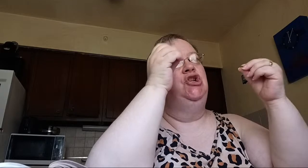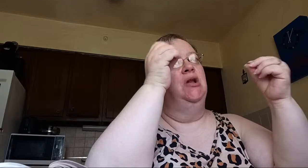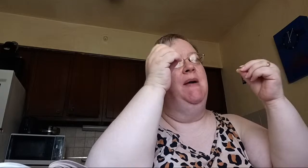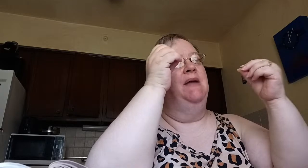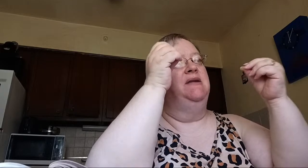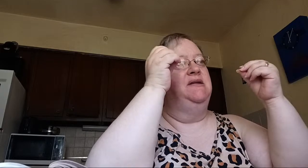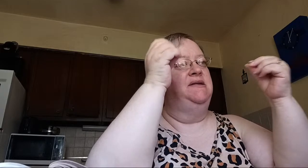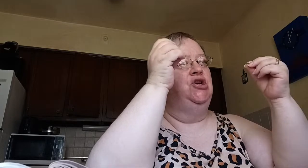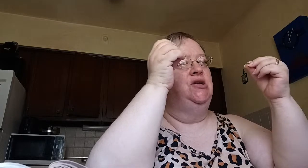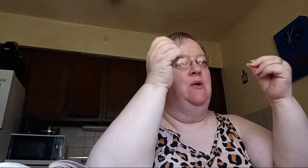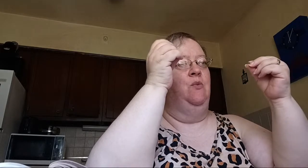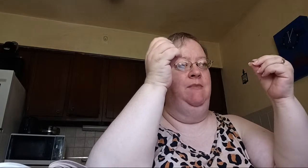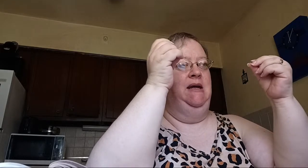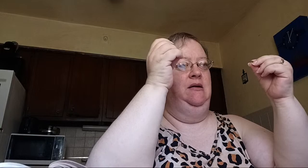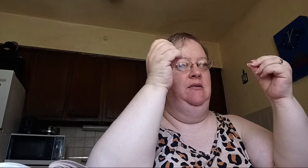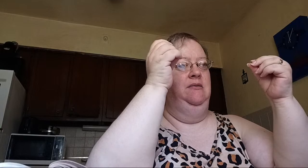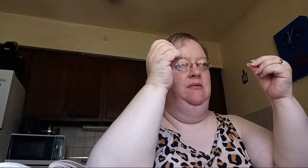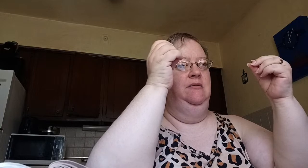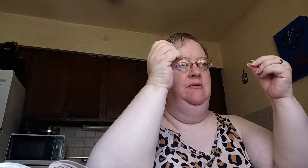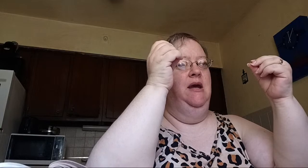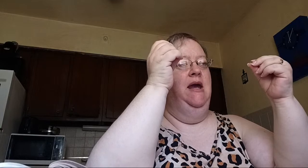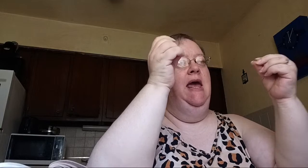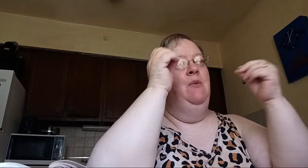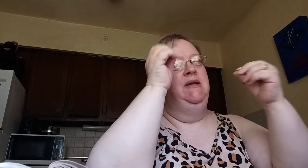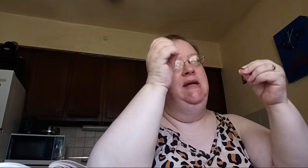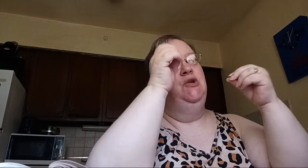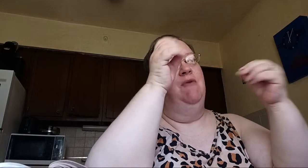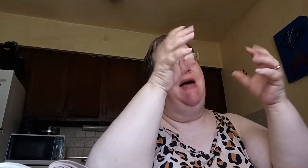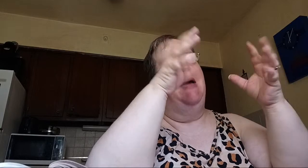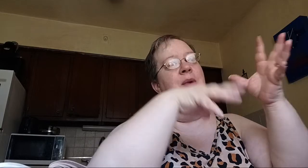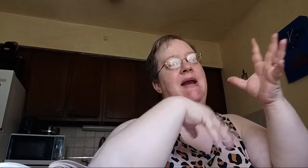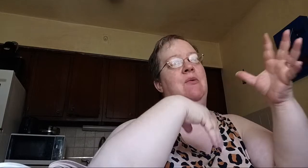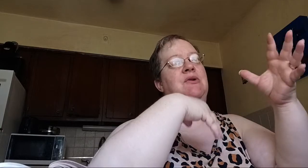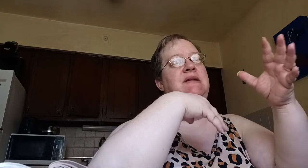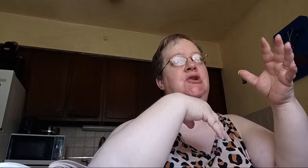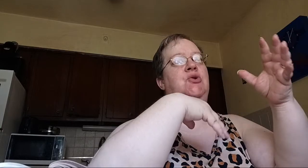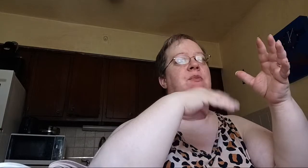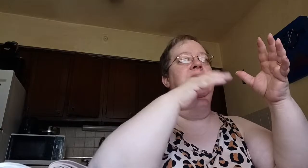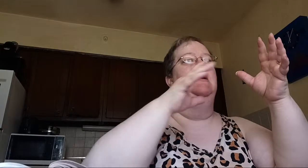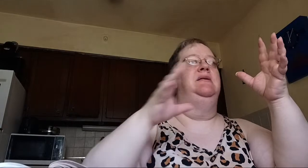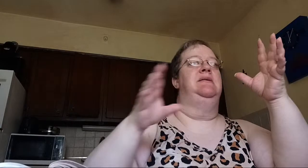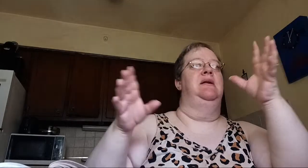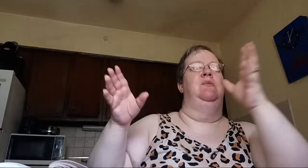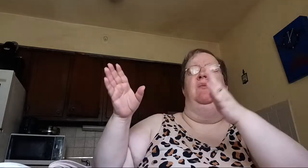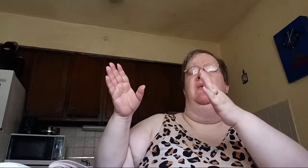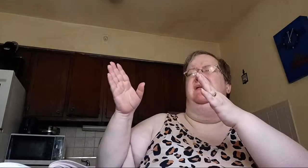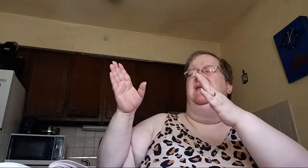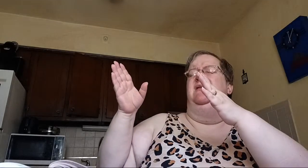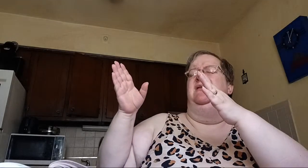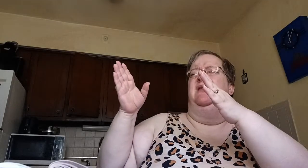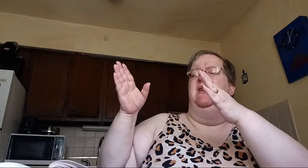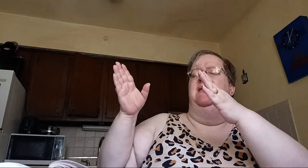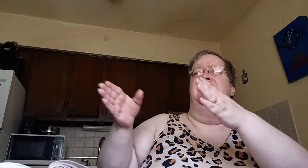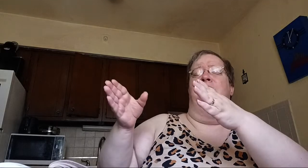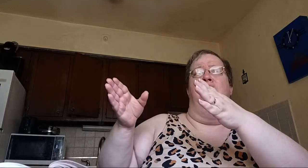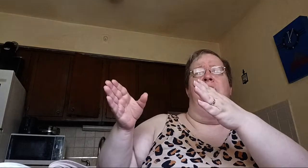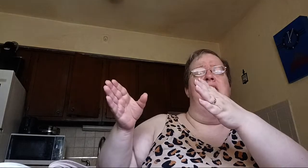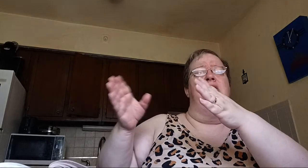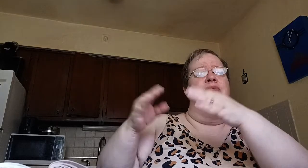about the decisions that we make. And we need to evaluate our schedules. need to say, well, is this appropriate? Do I really